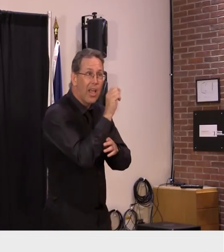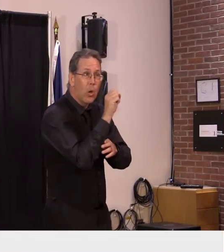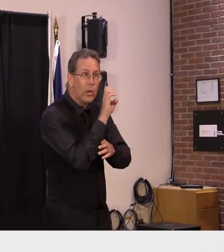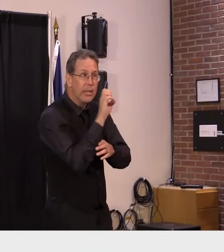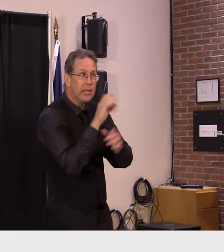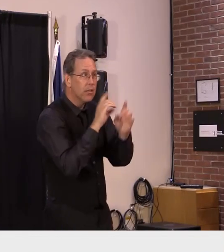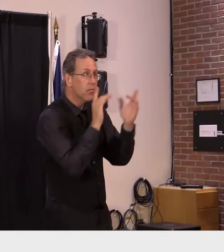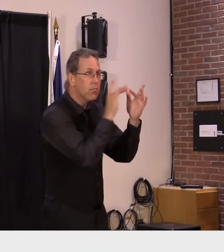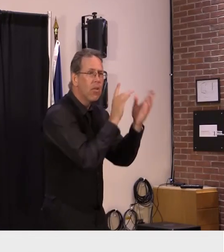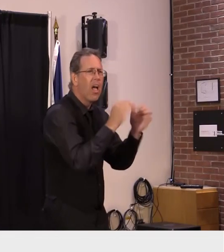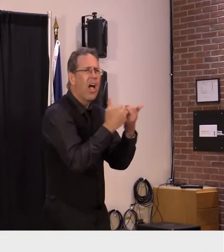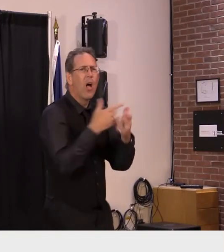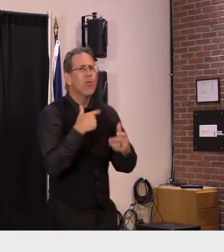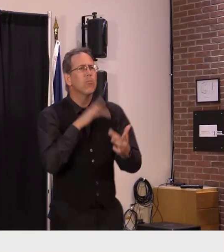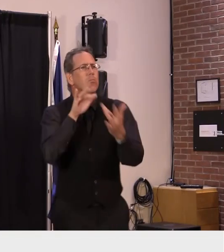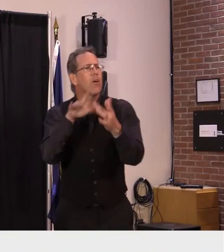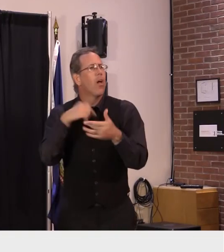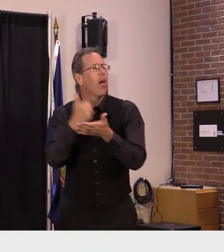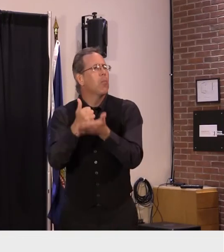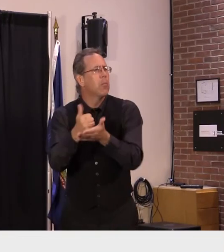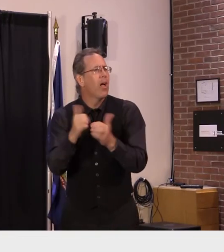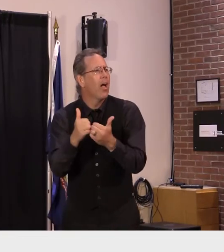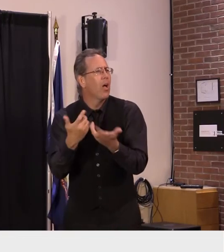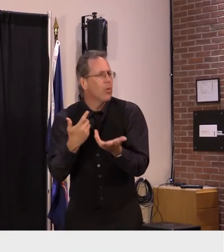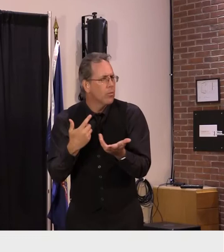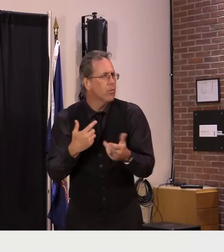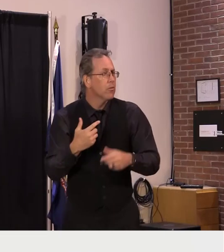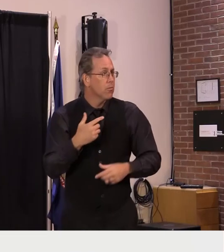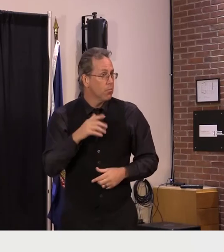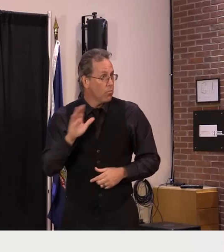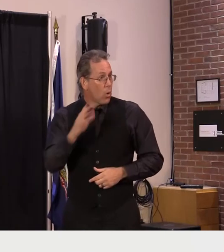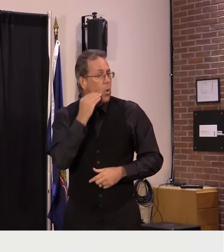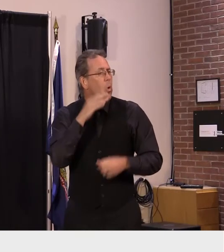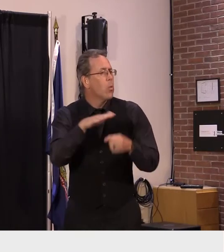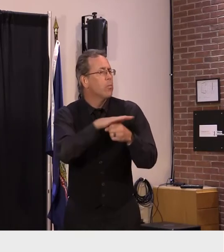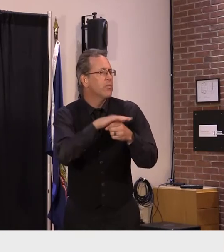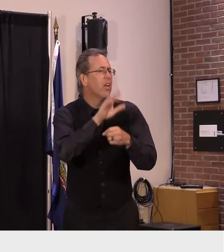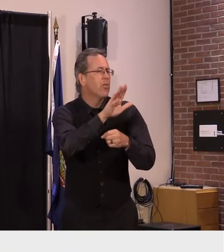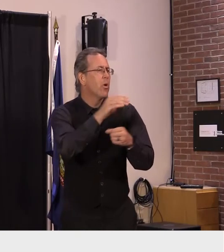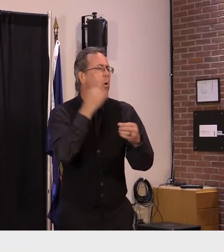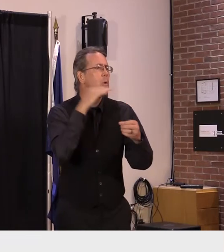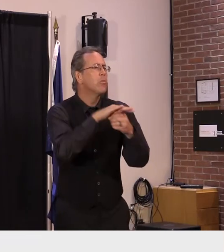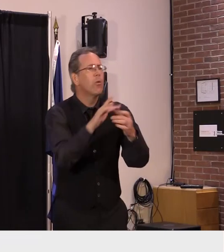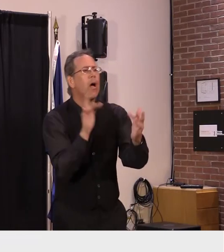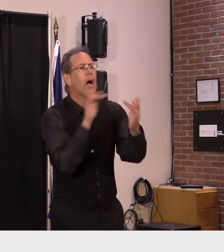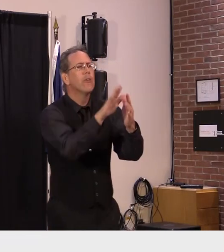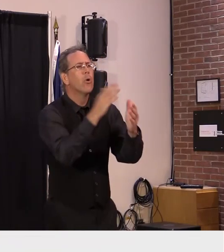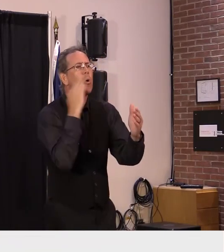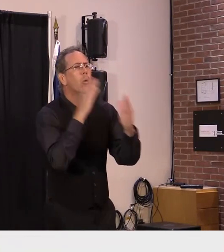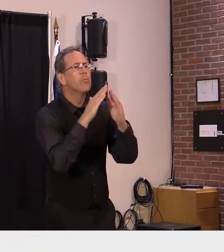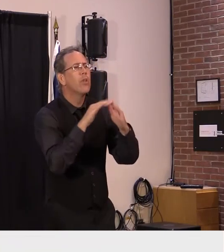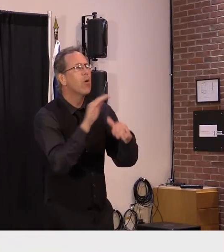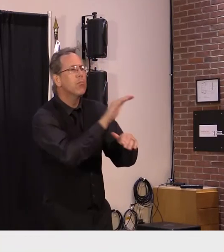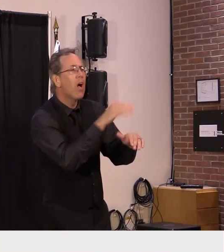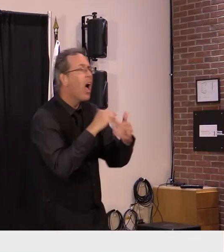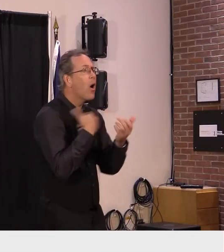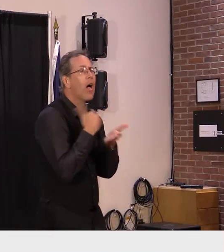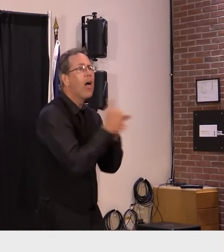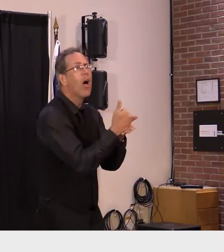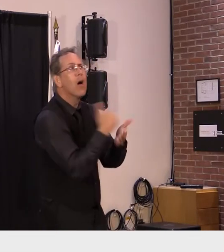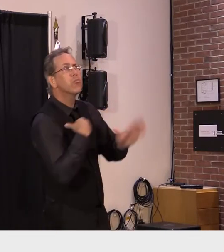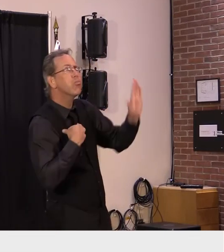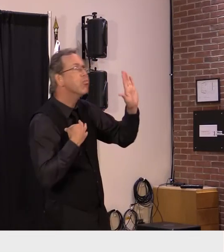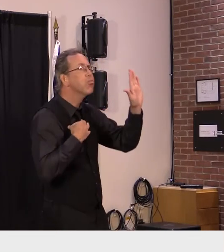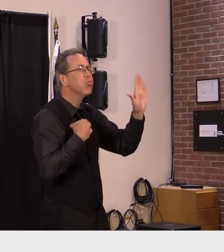direction would be to reach out to their local school district i think that's that's where the interest can be most impactful um but we're we're hearing from